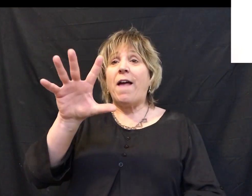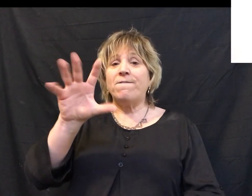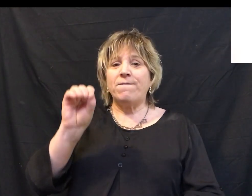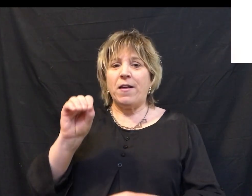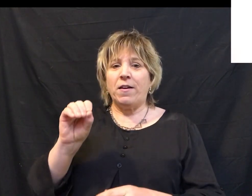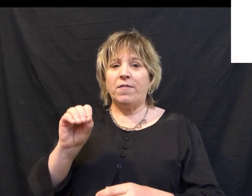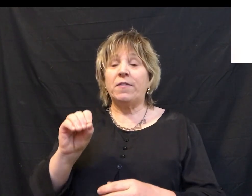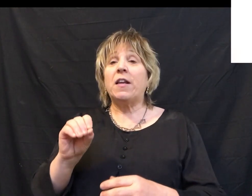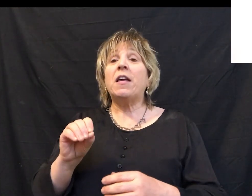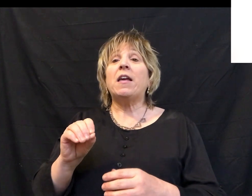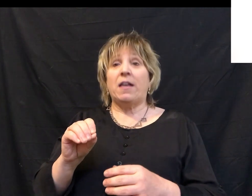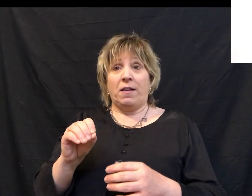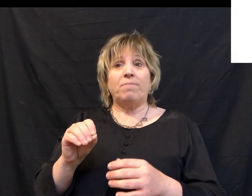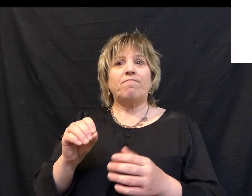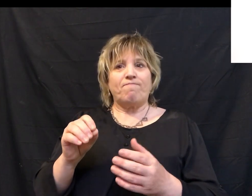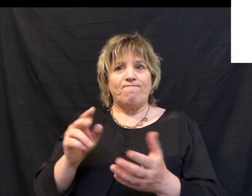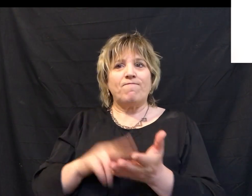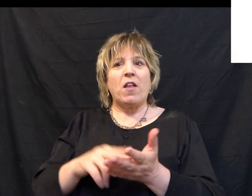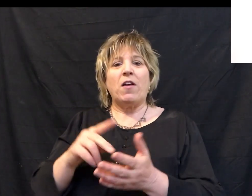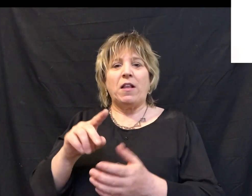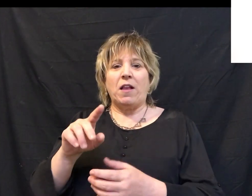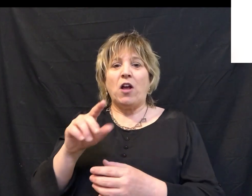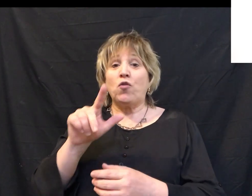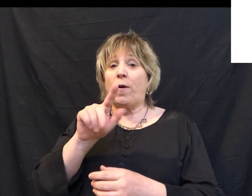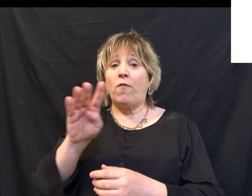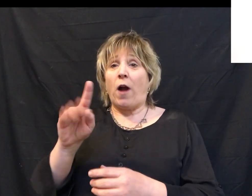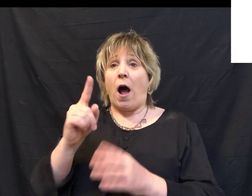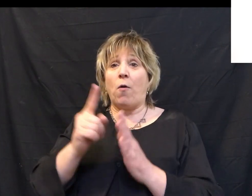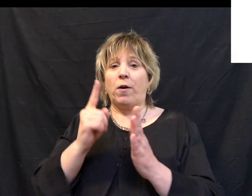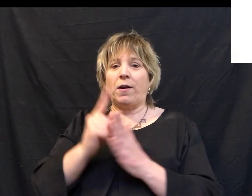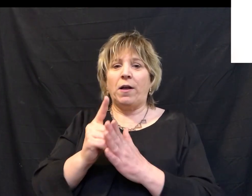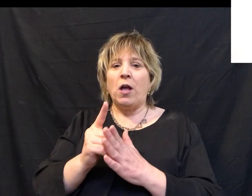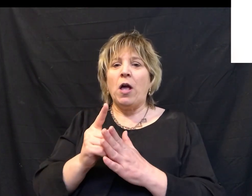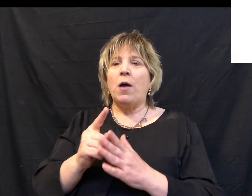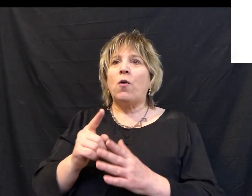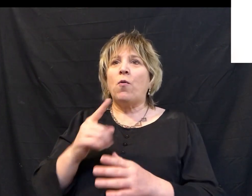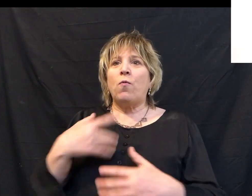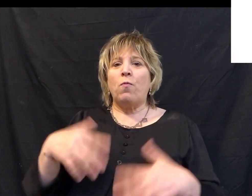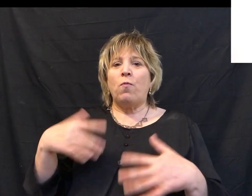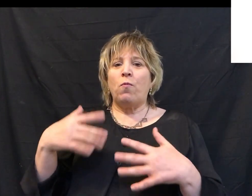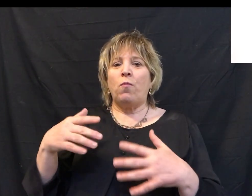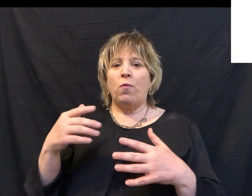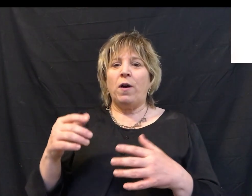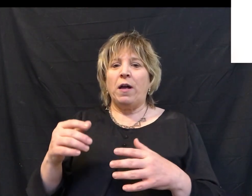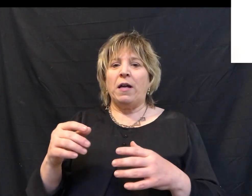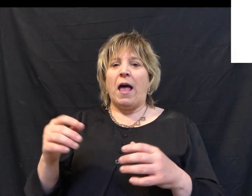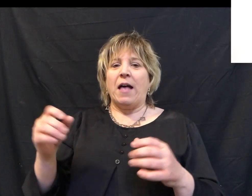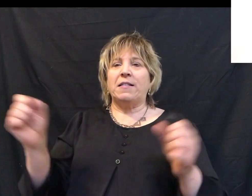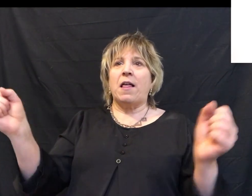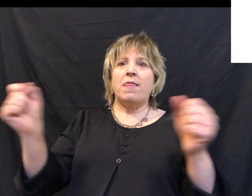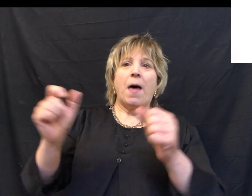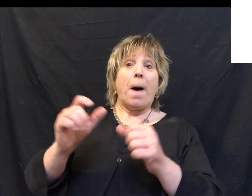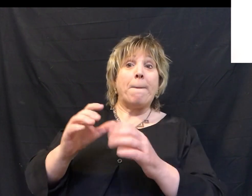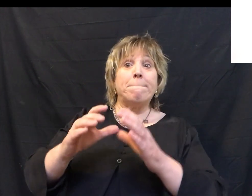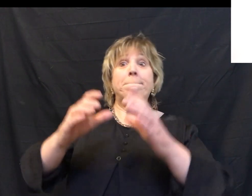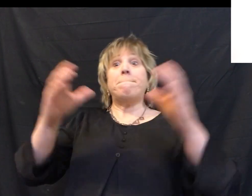participants praying in these 24-hour time slots. We are so excited to see what God is going to unleash and do as the Big C Church,